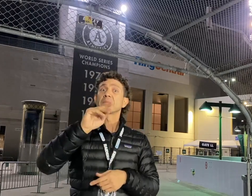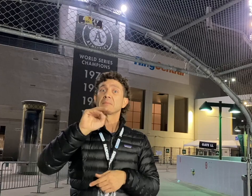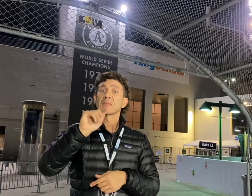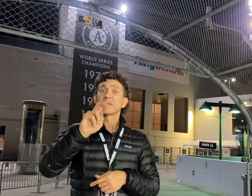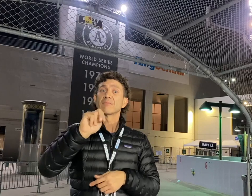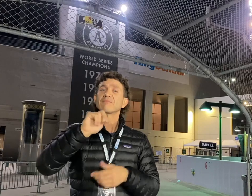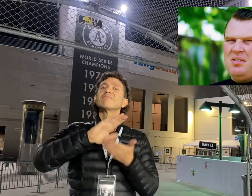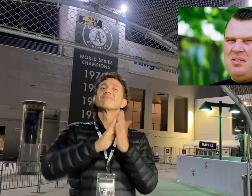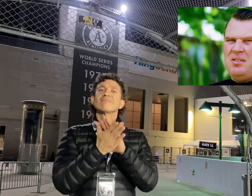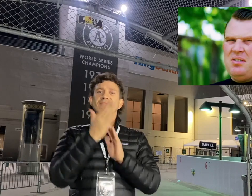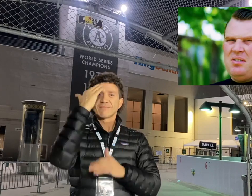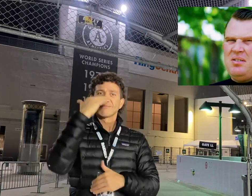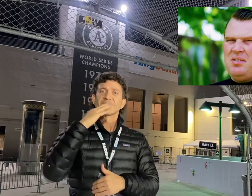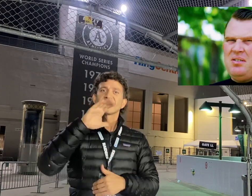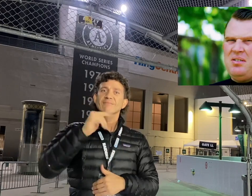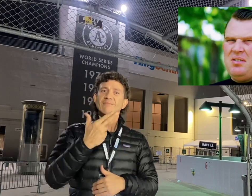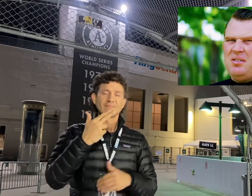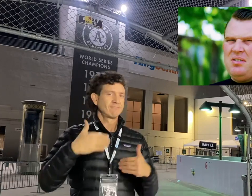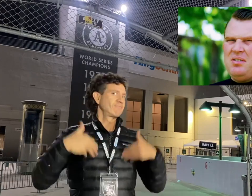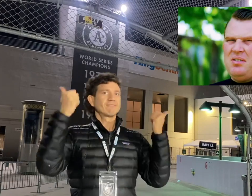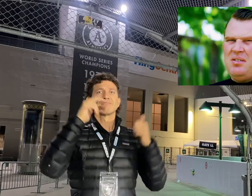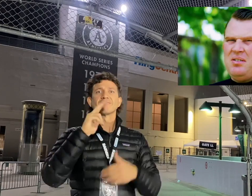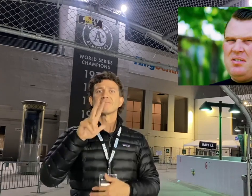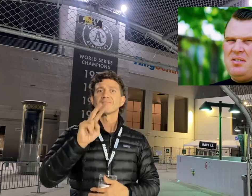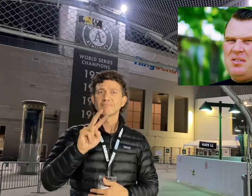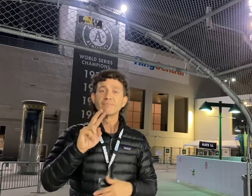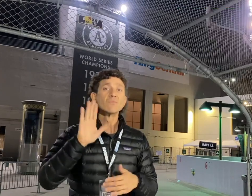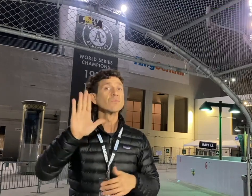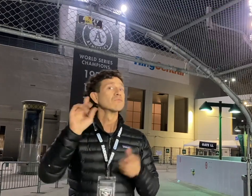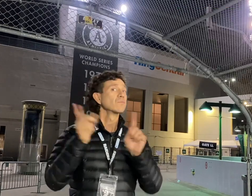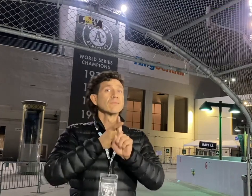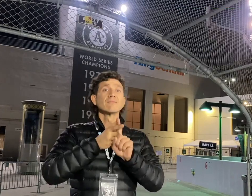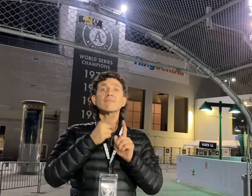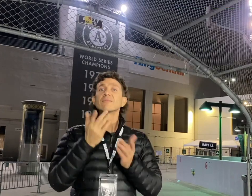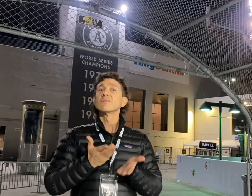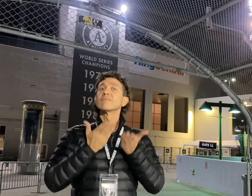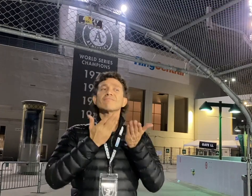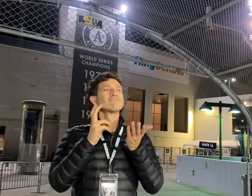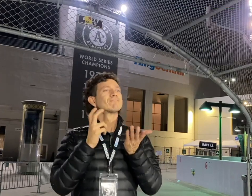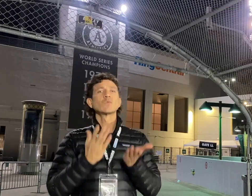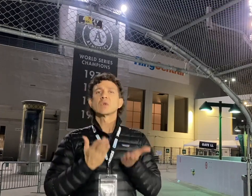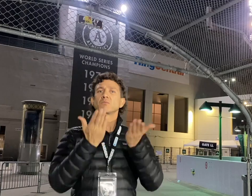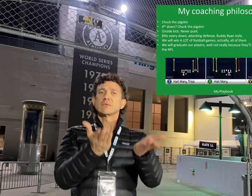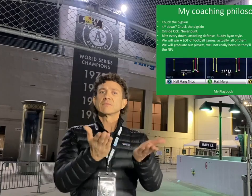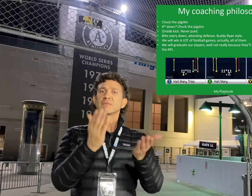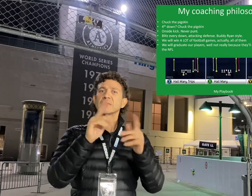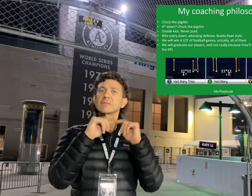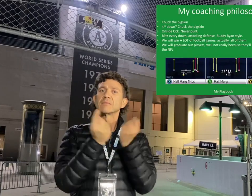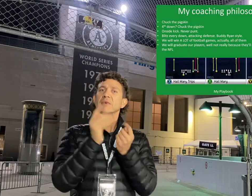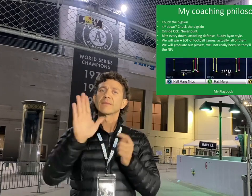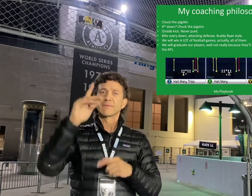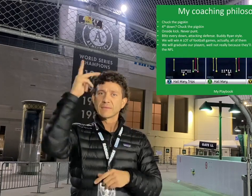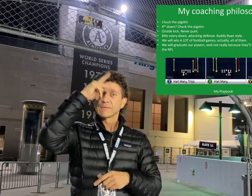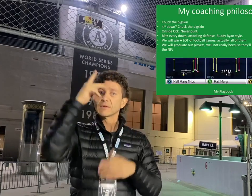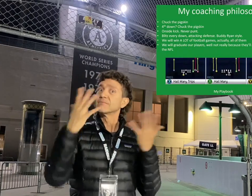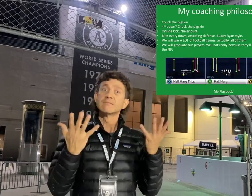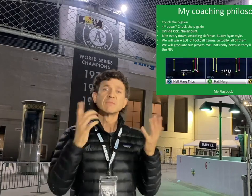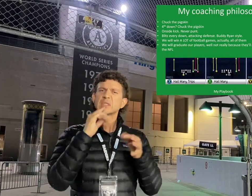John Madden was 32 years old when he was named head coach, the youngest ever at the time. He proposed a philosophy of coaching with